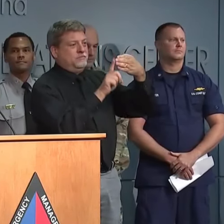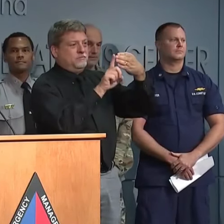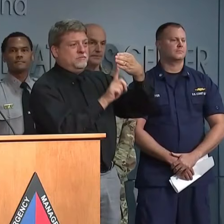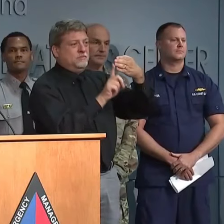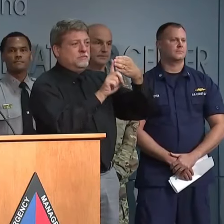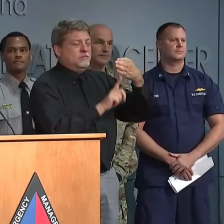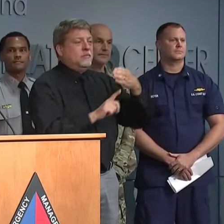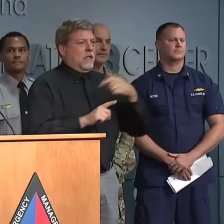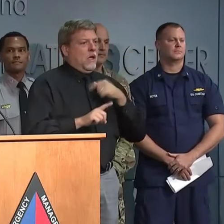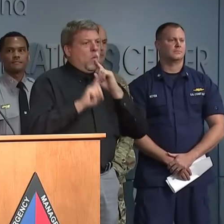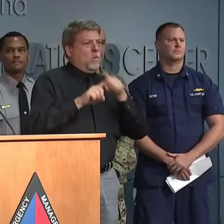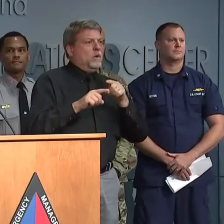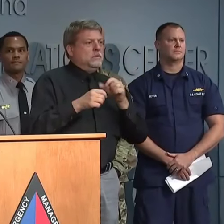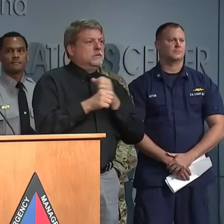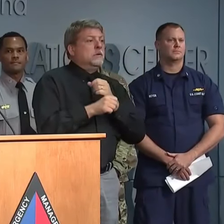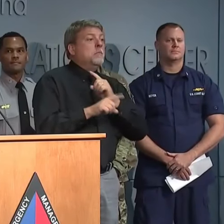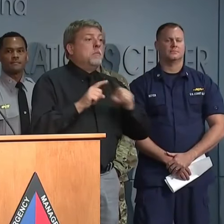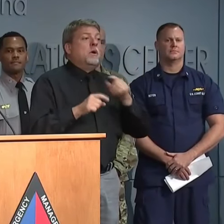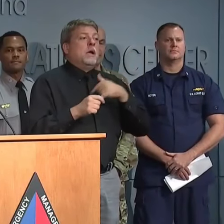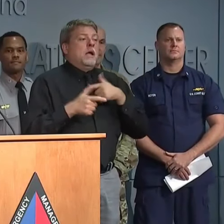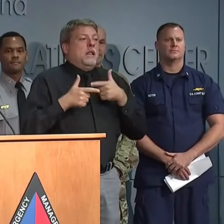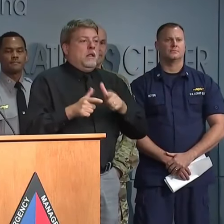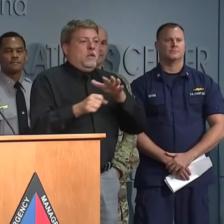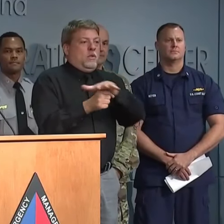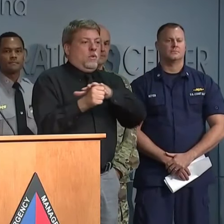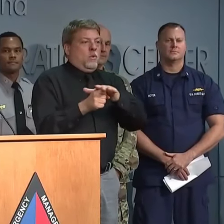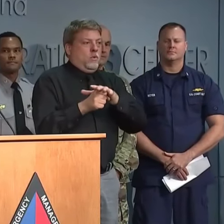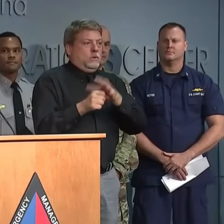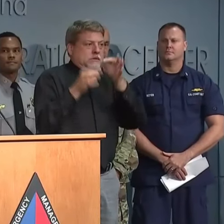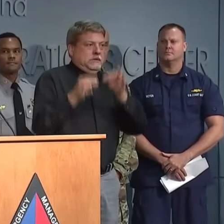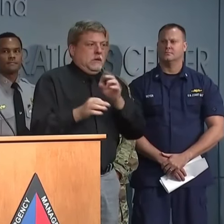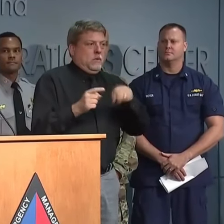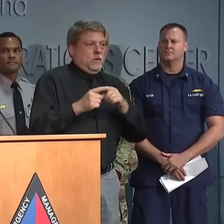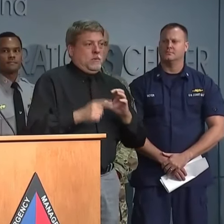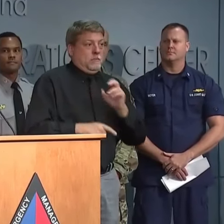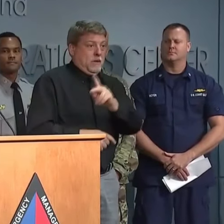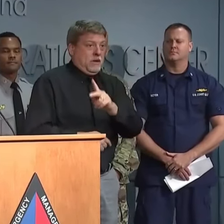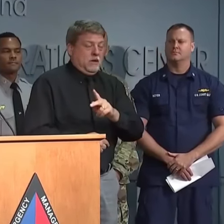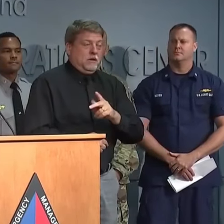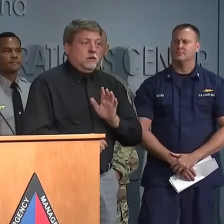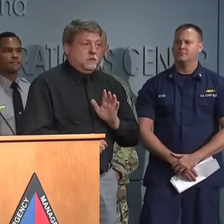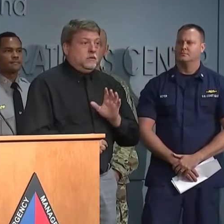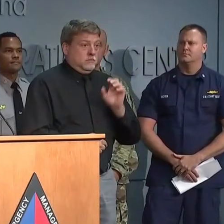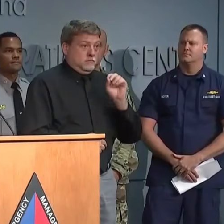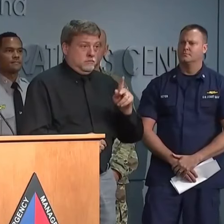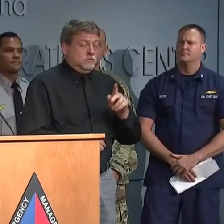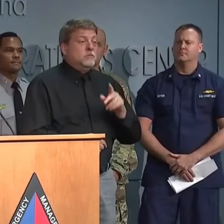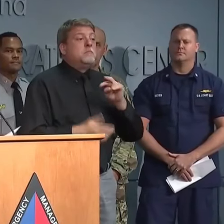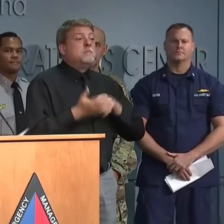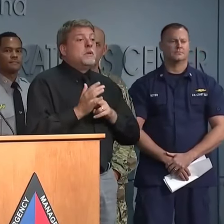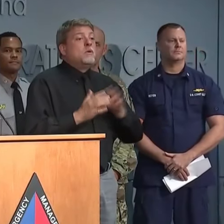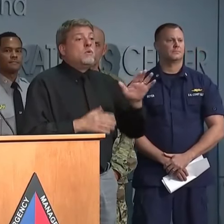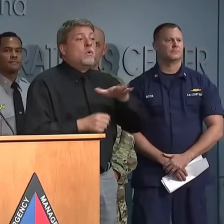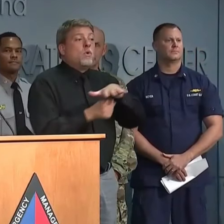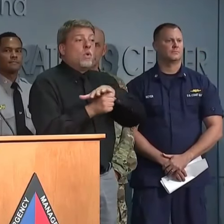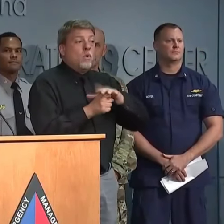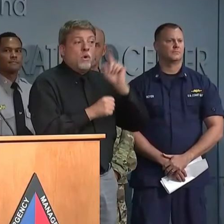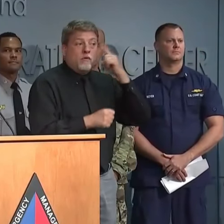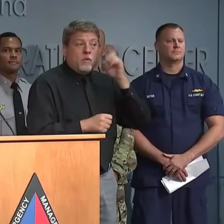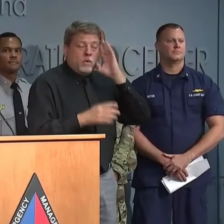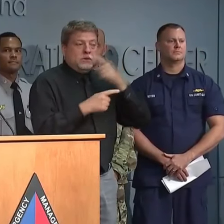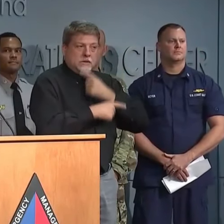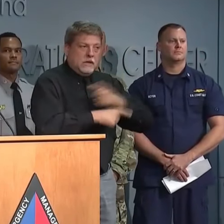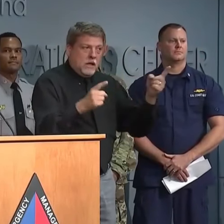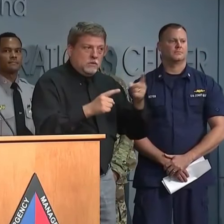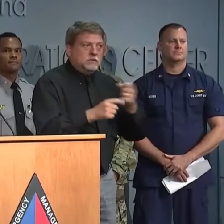decisions about when it's safe for people to return. Do not return home until your local officials say that